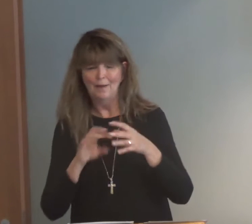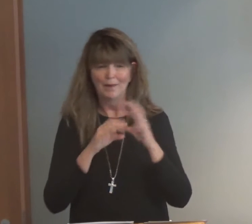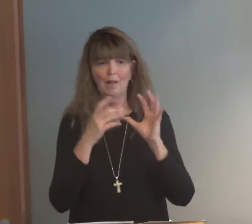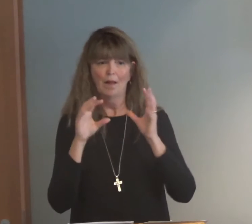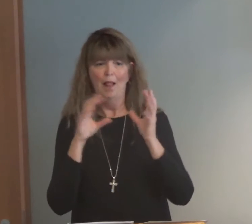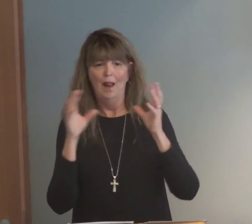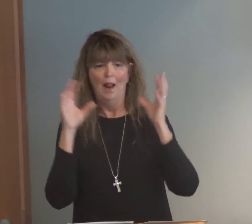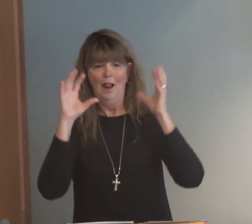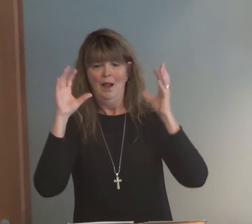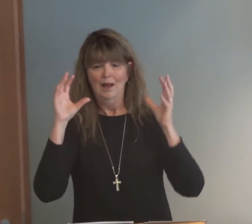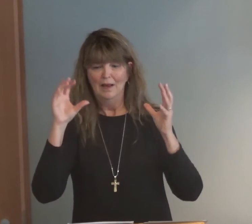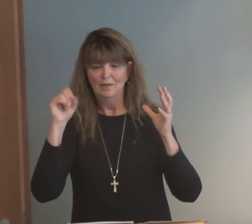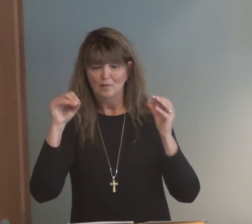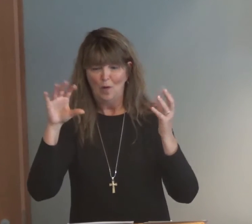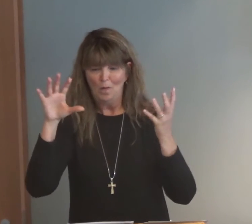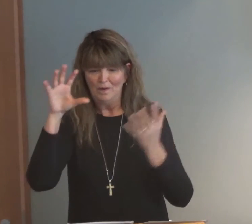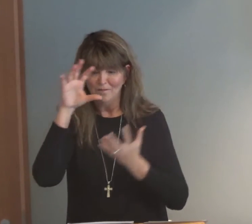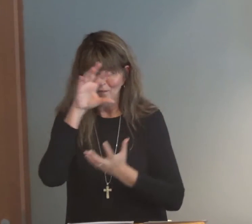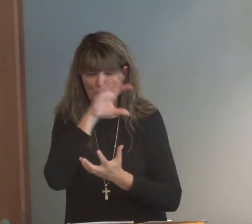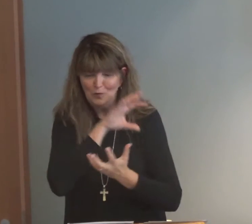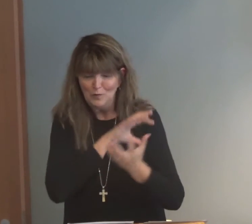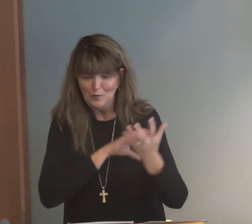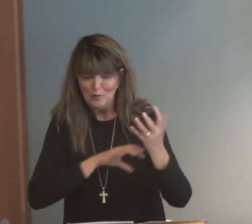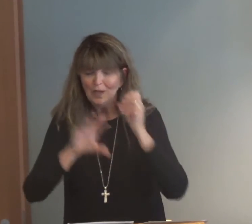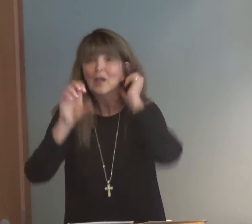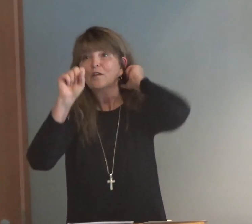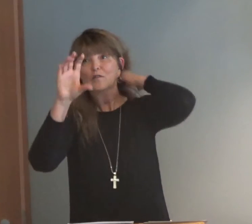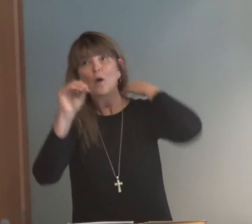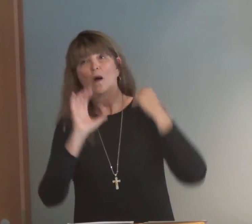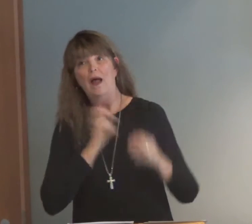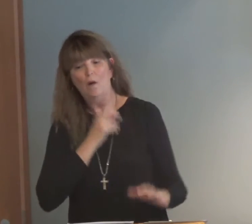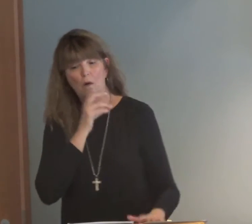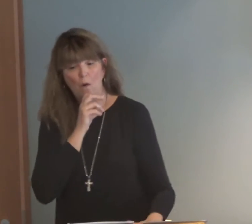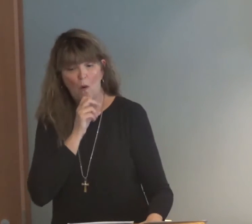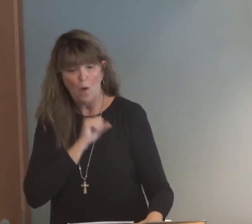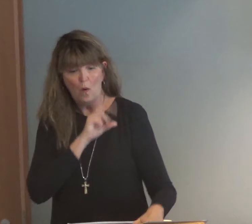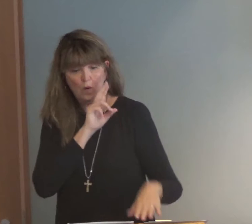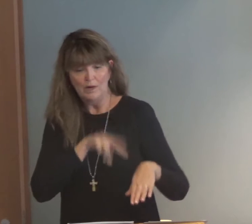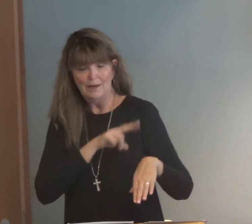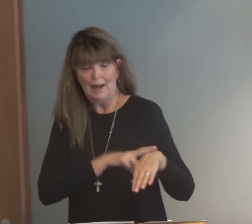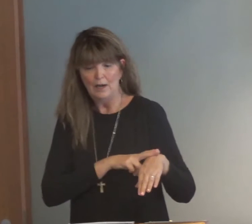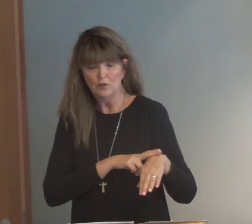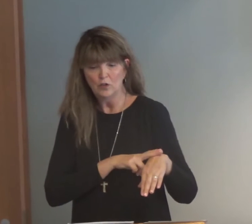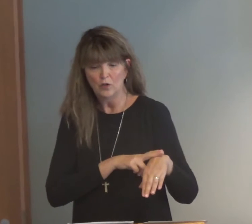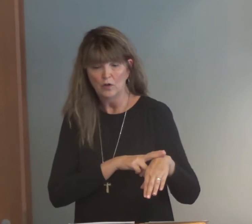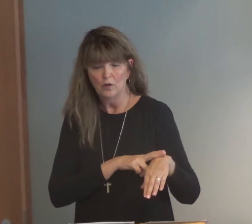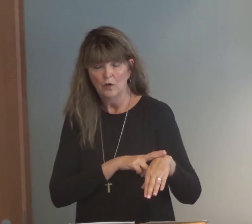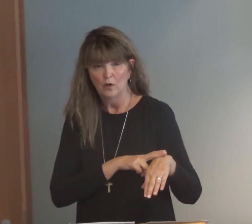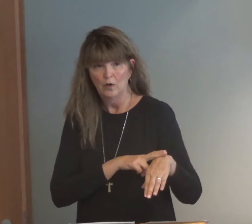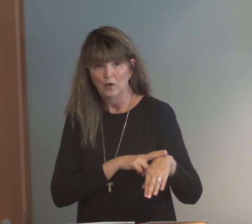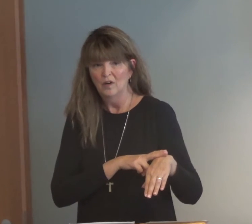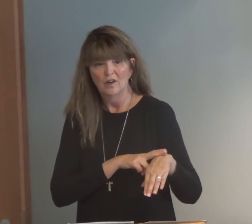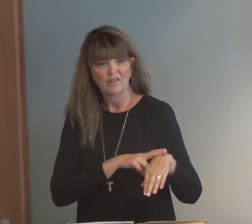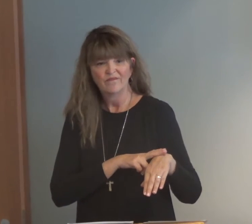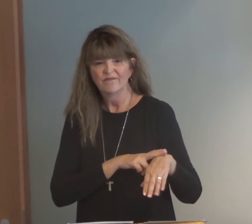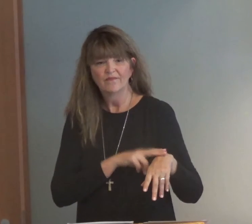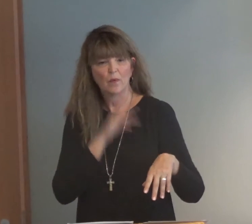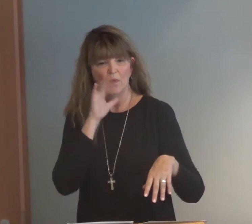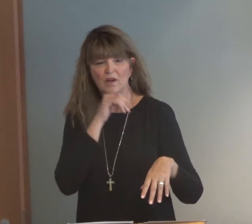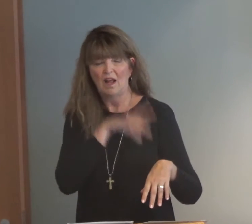You know, Paul is saying, well, I want to do this, and I know what's right, but I don't always do it, and I want to do what I want to do, but I can't